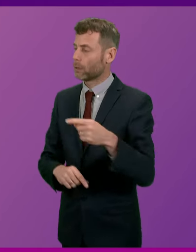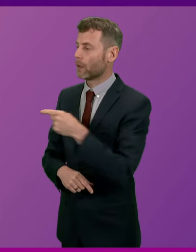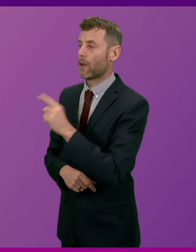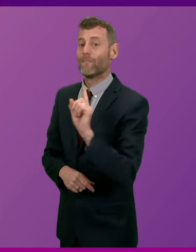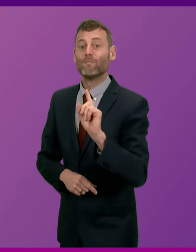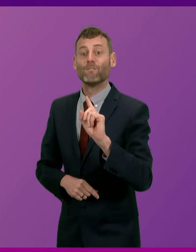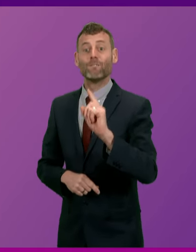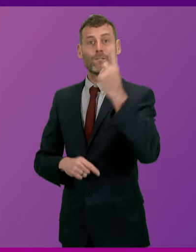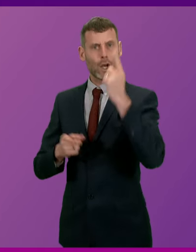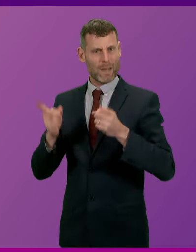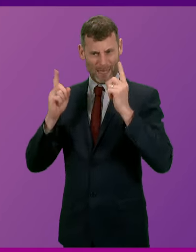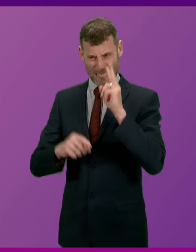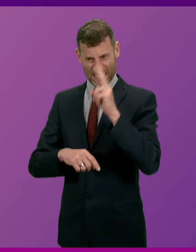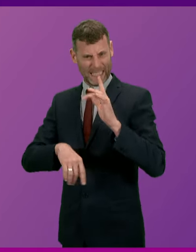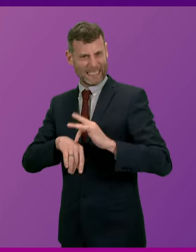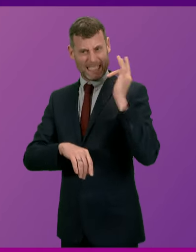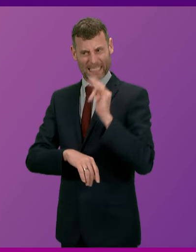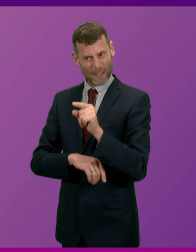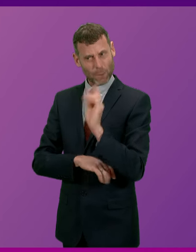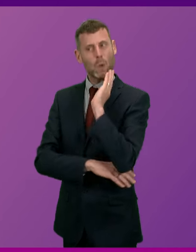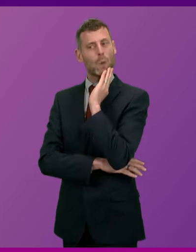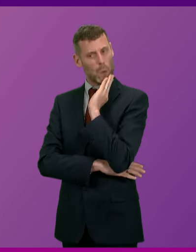Minister might be a bit tetchy today. I wonder why.